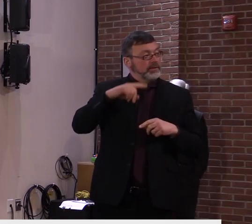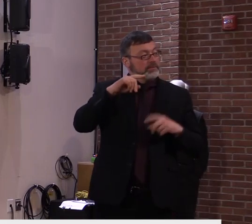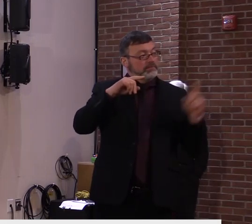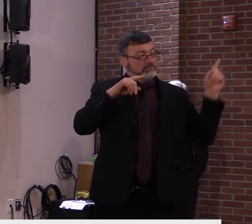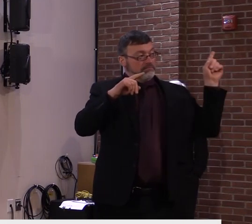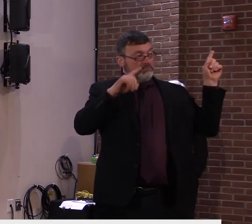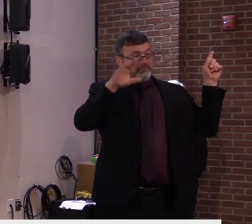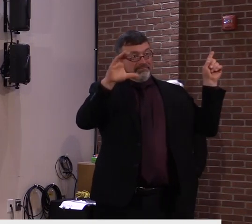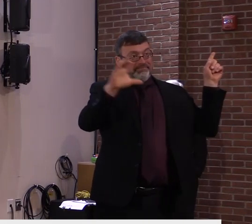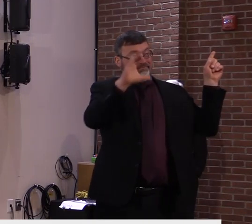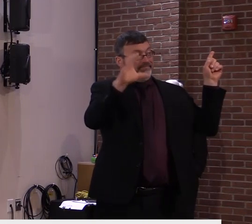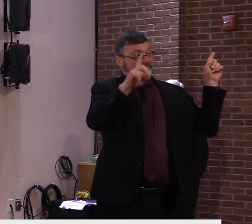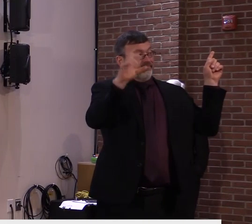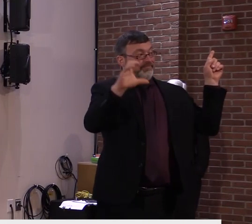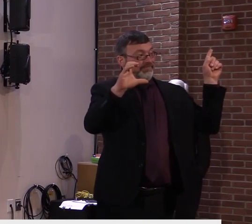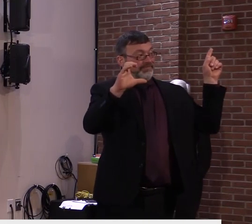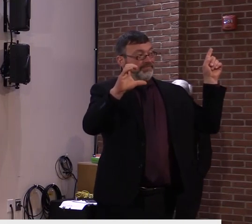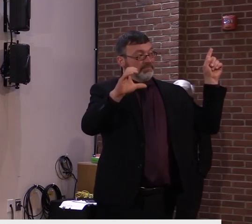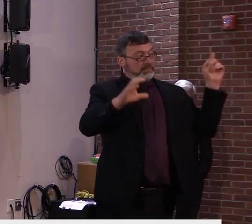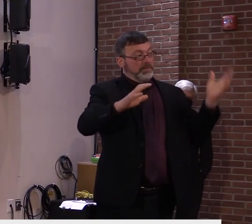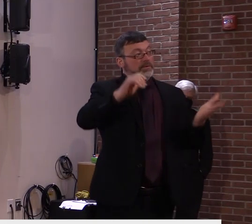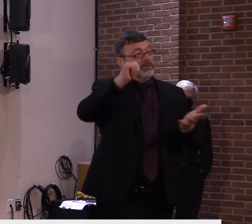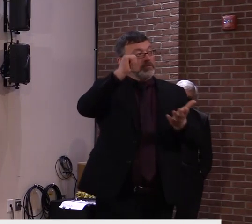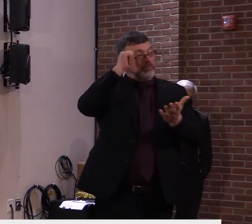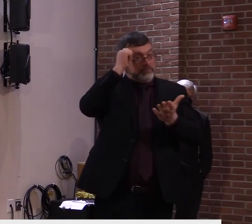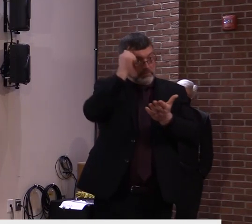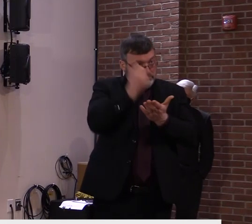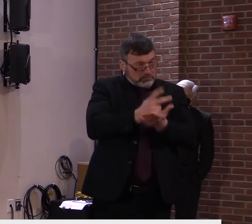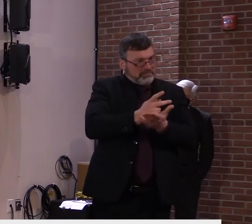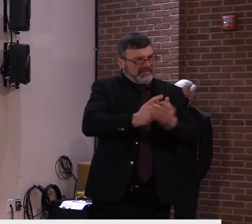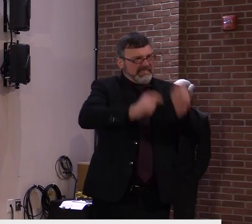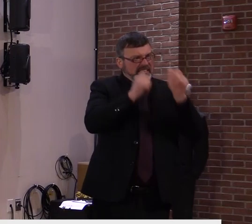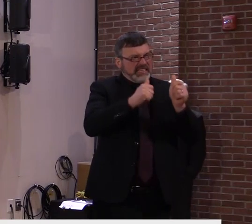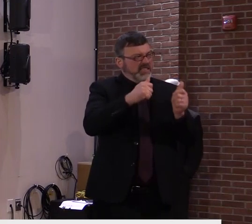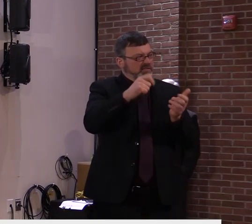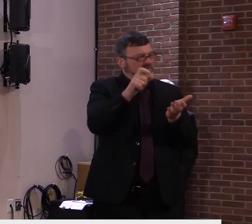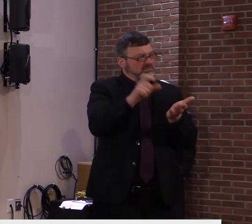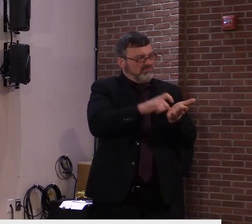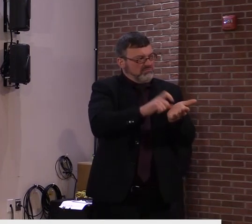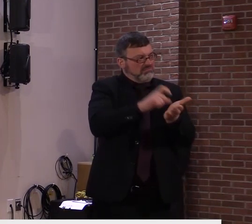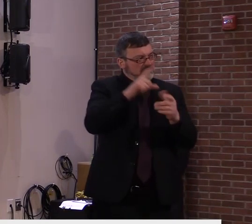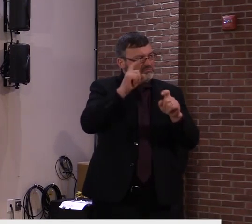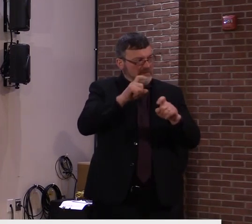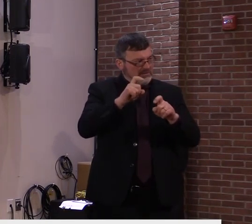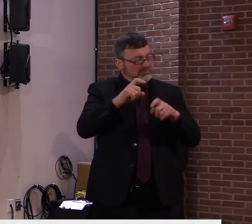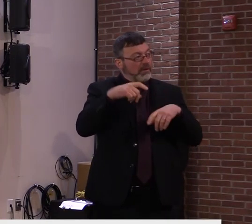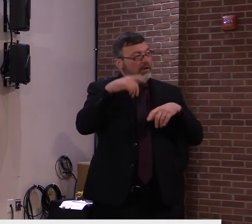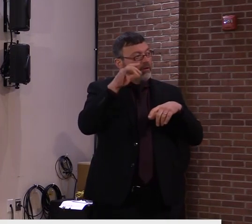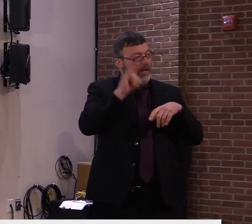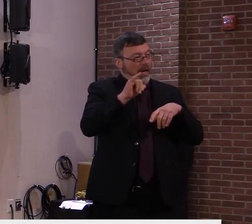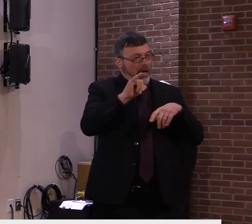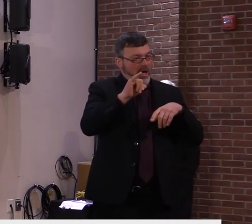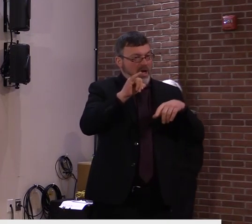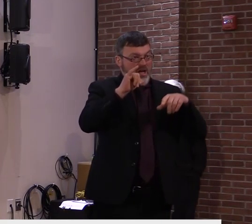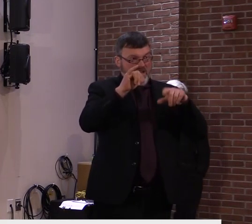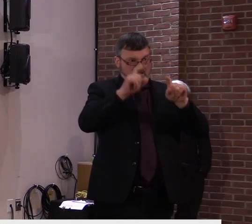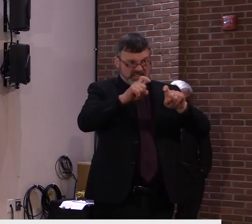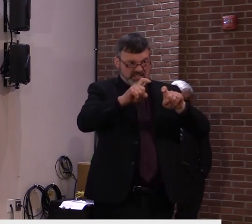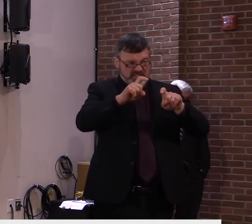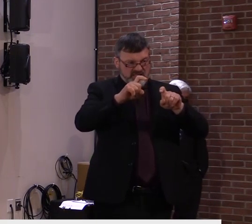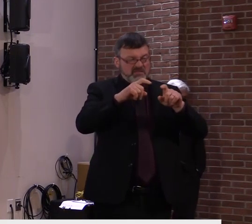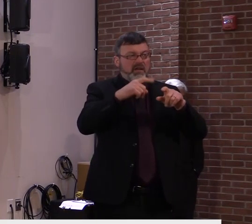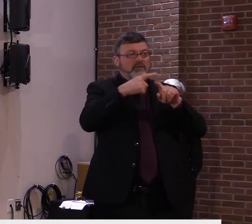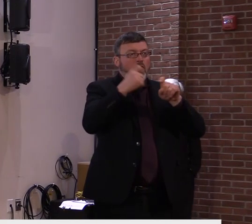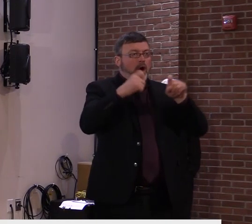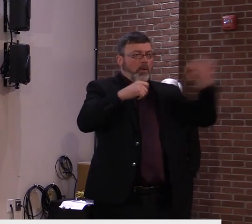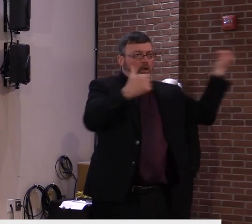for travel into the U.S., and I had a question from a viewer. Why don't we use